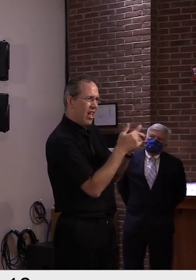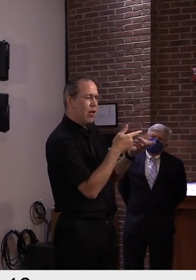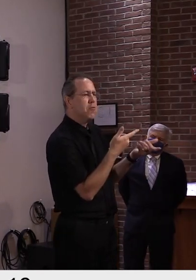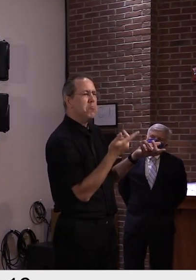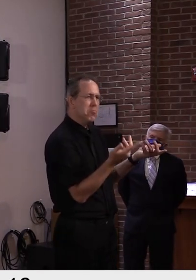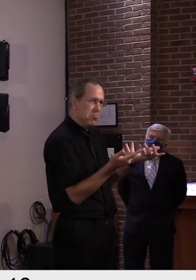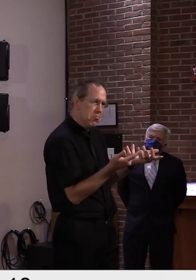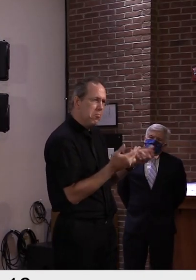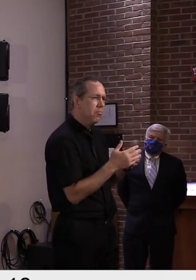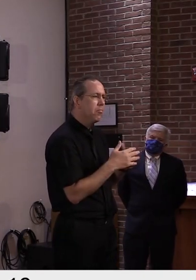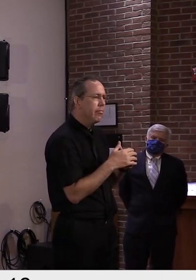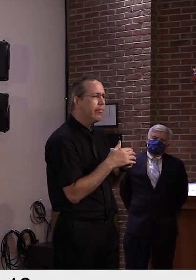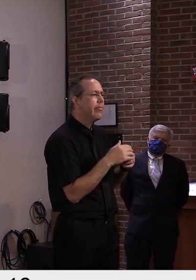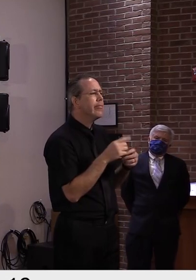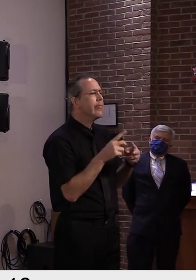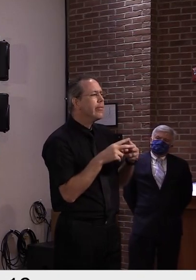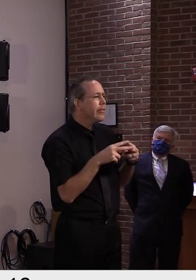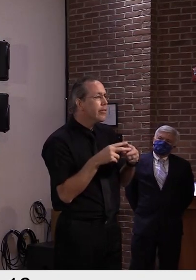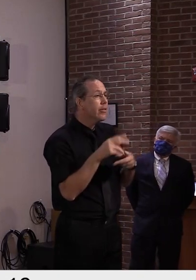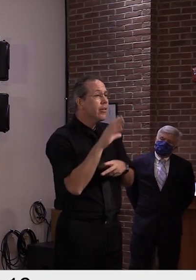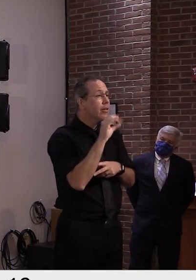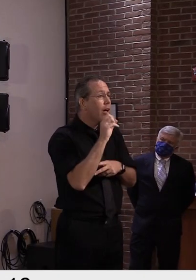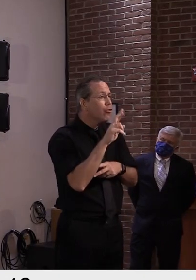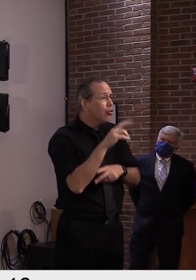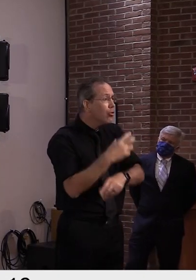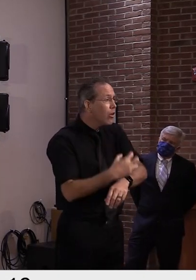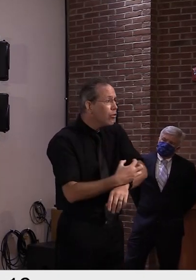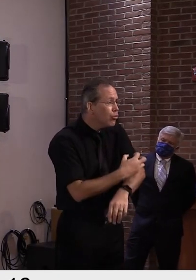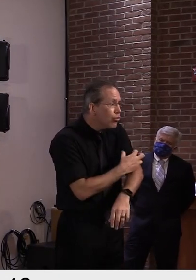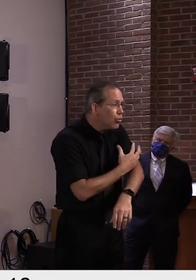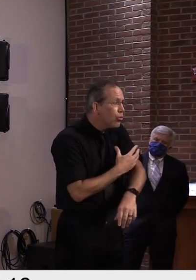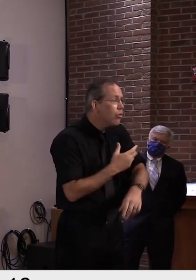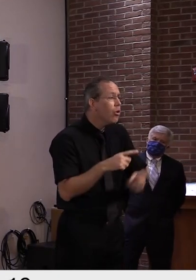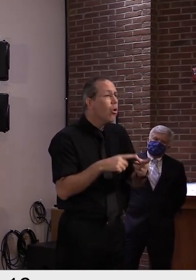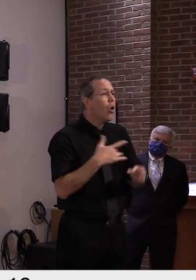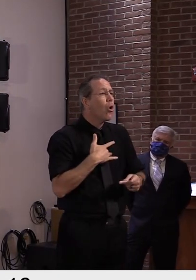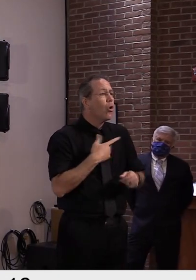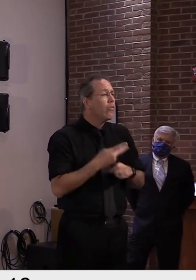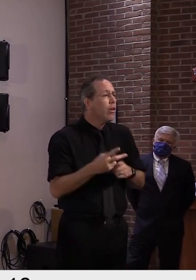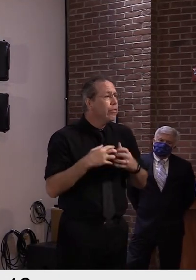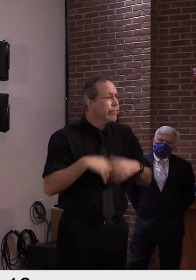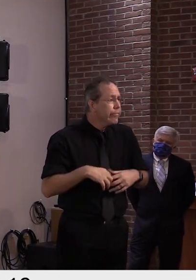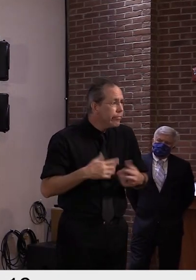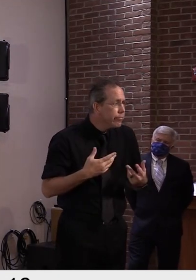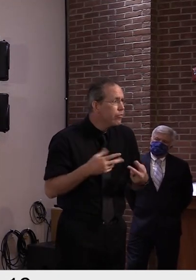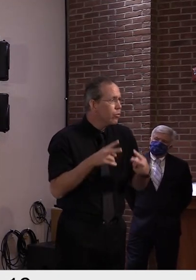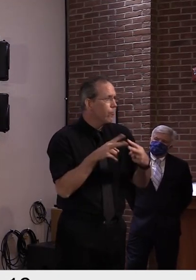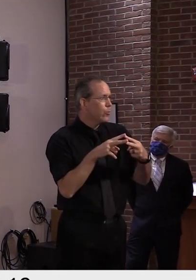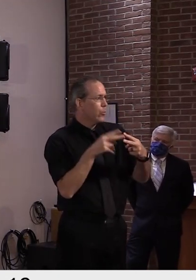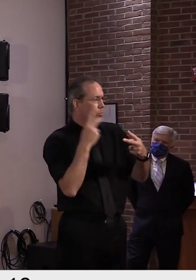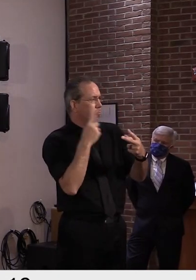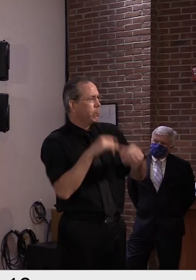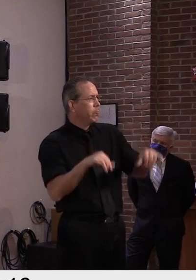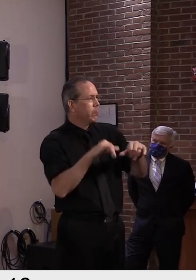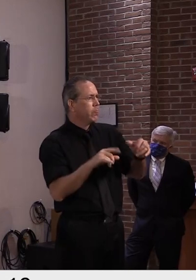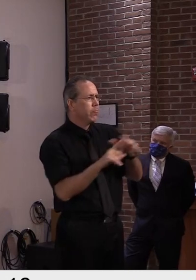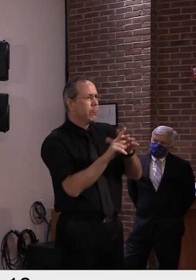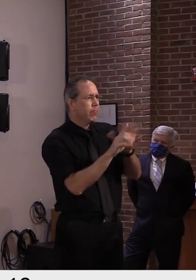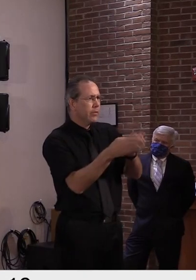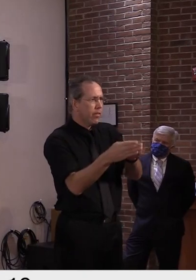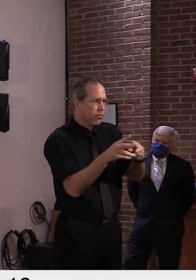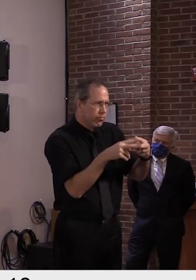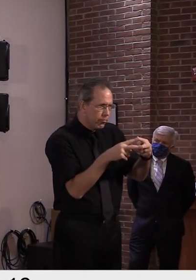cancer and heart disease, which are always vying for number one and number two in our state on a daily, monthly, or yearly